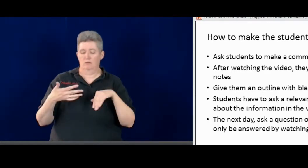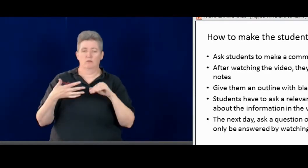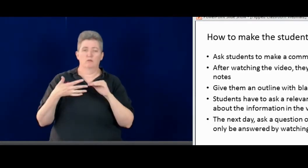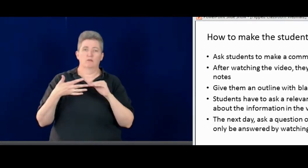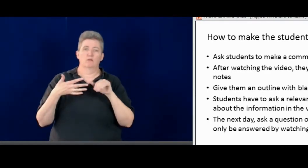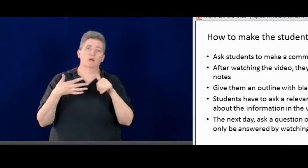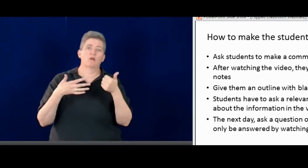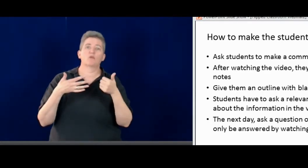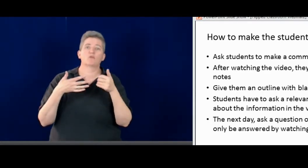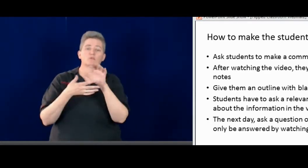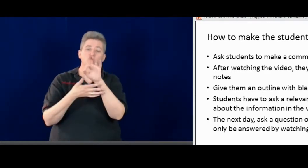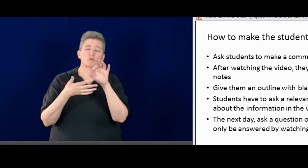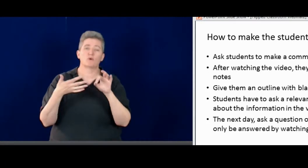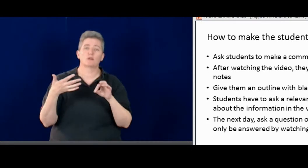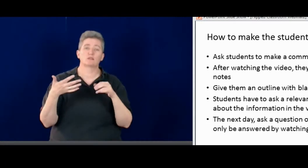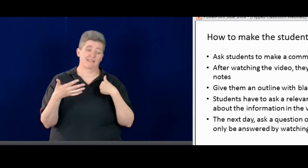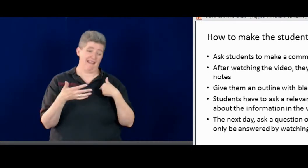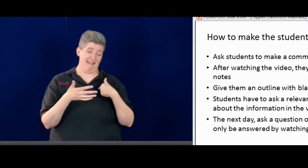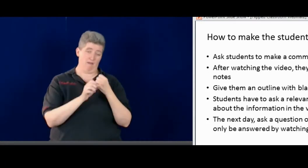that they watch that video.